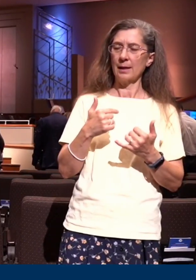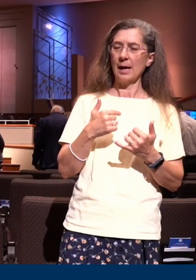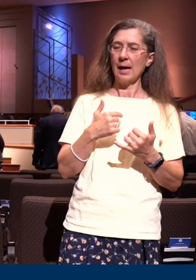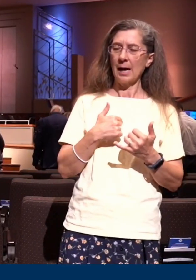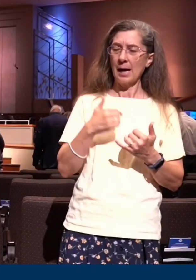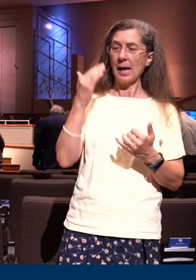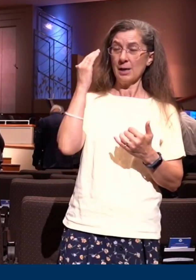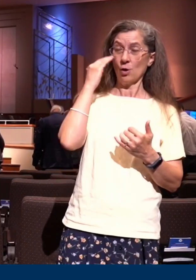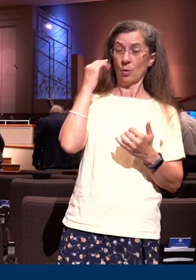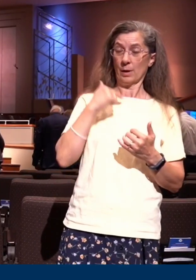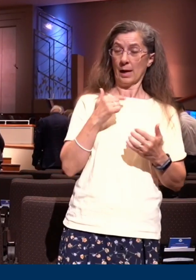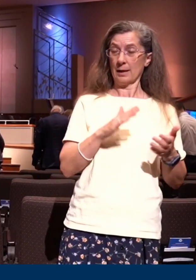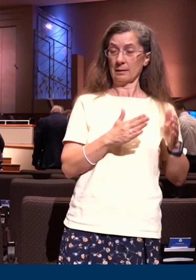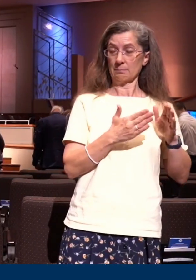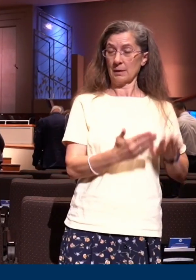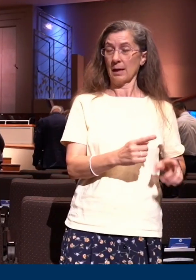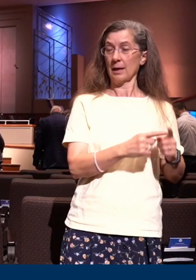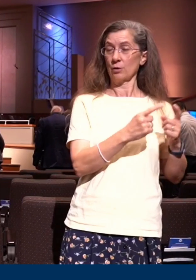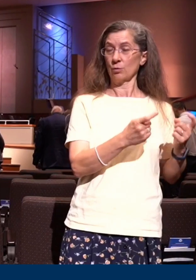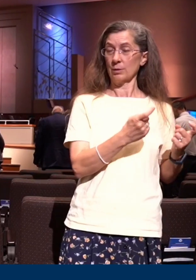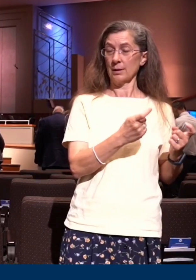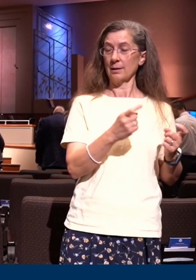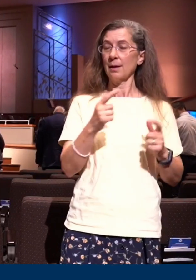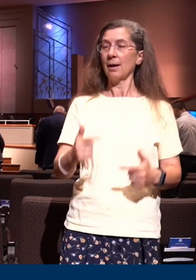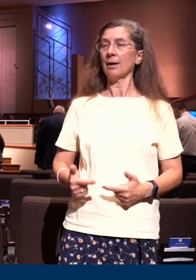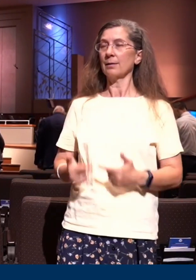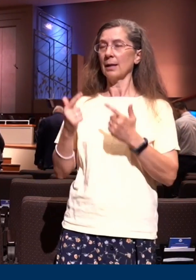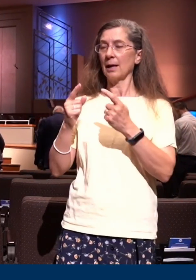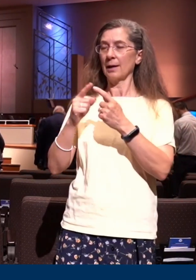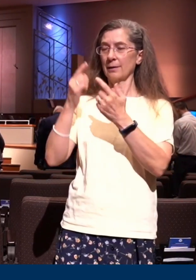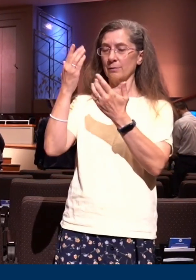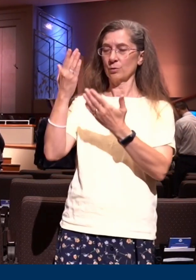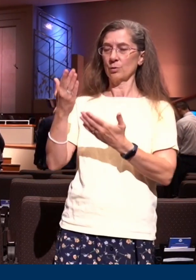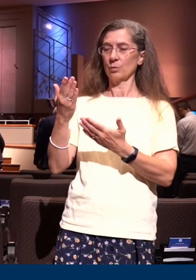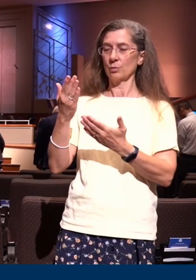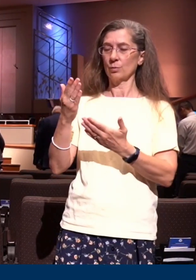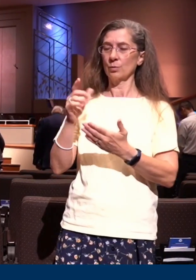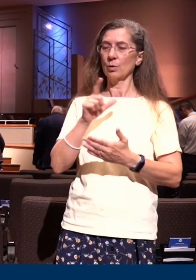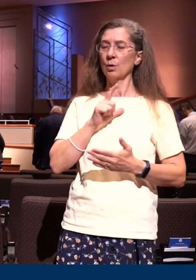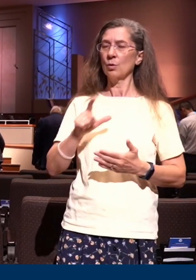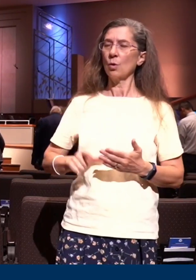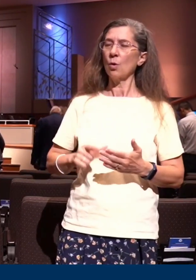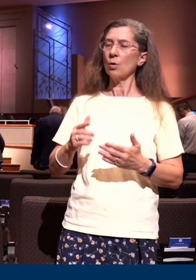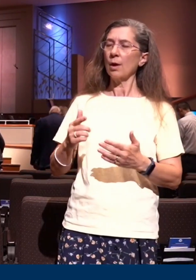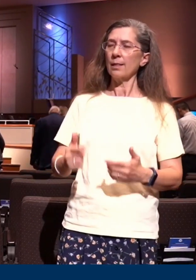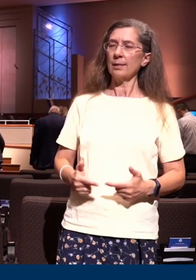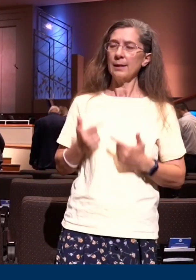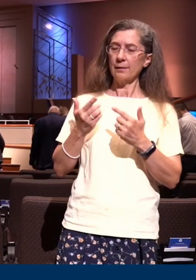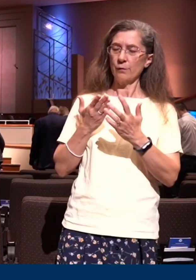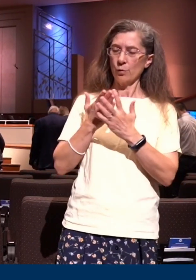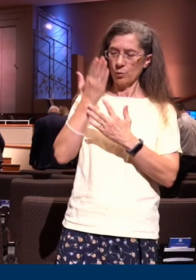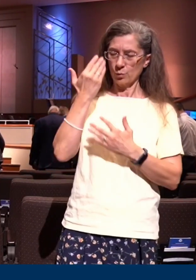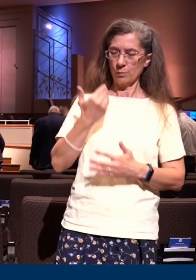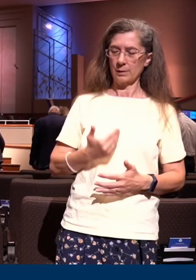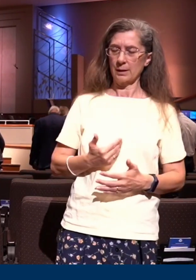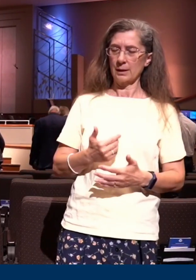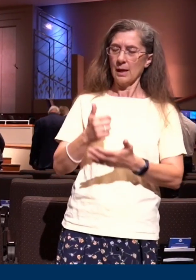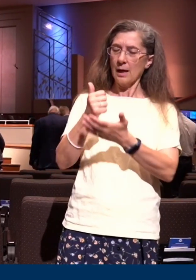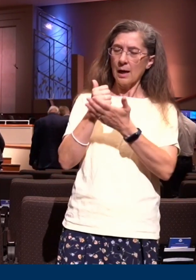indeed unto sin and alive unto you Lord live through me today help me to choose what you would